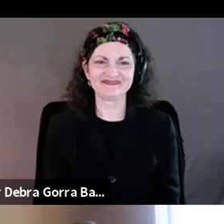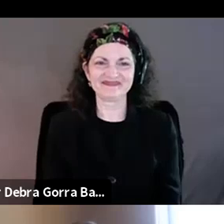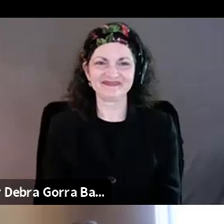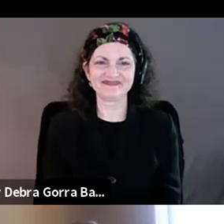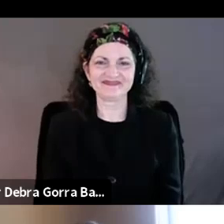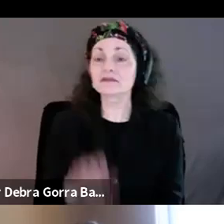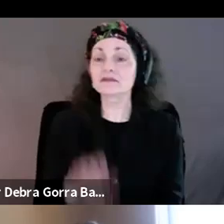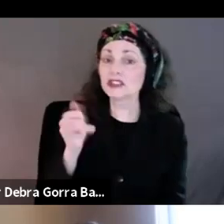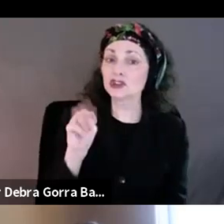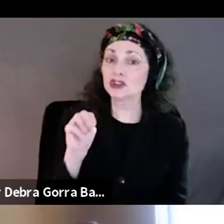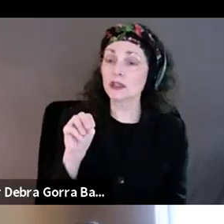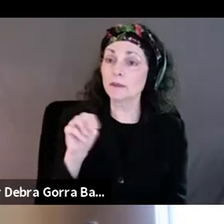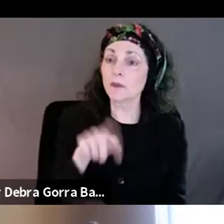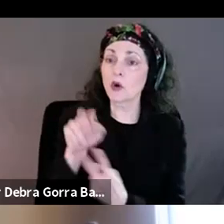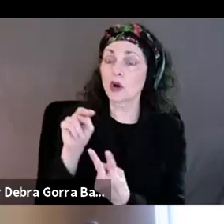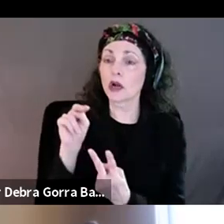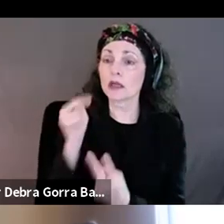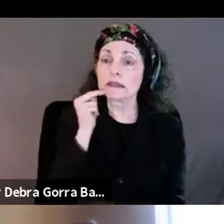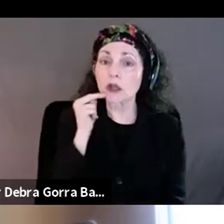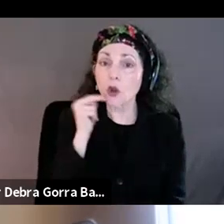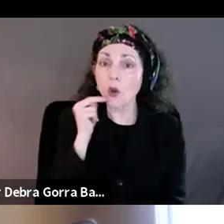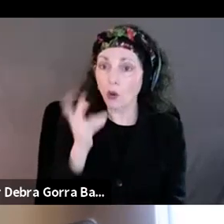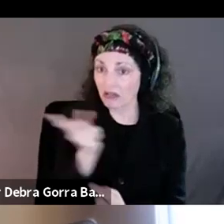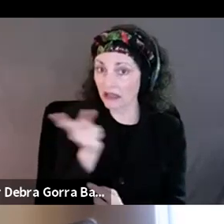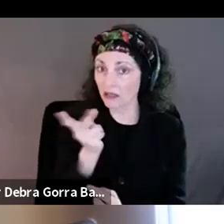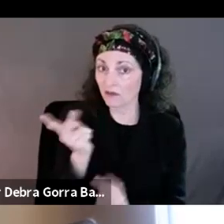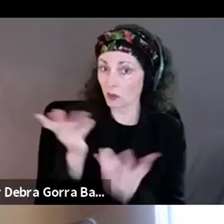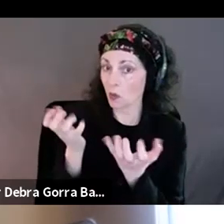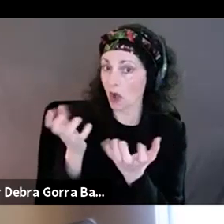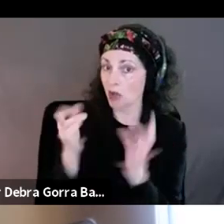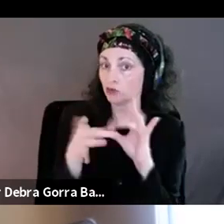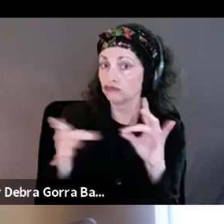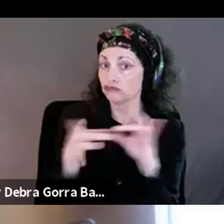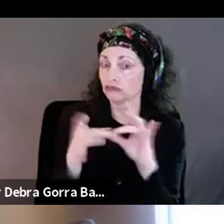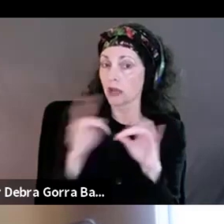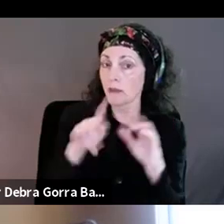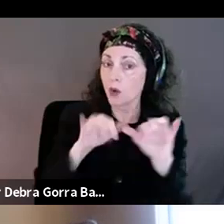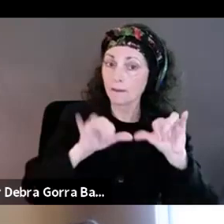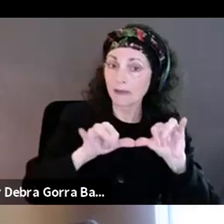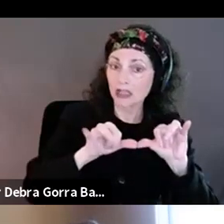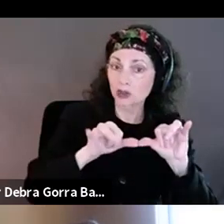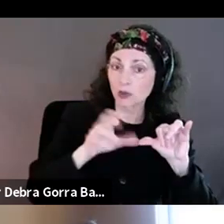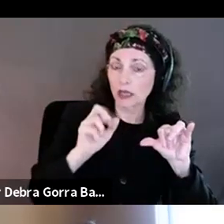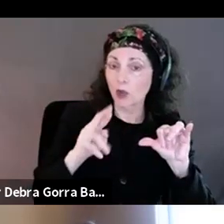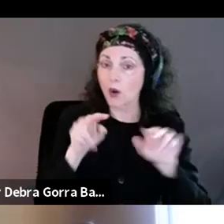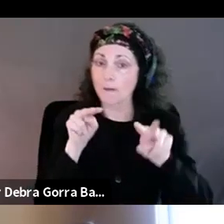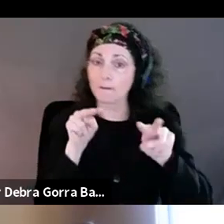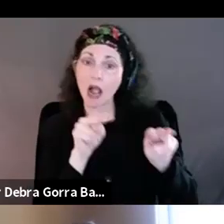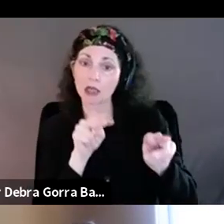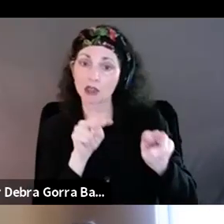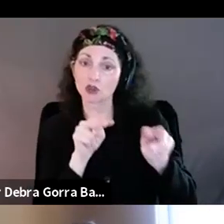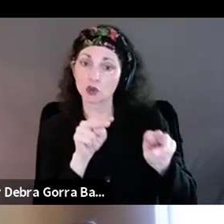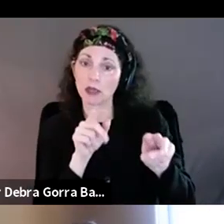Jim or Nicole, did you want to speak to measuring and monitoring the effect of the impact